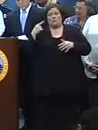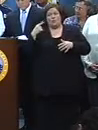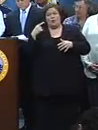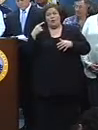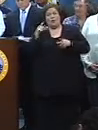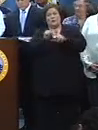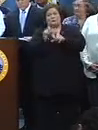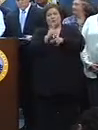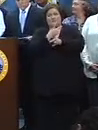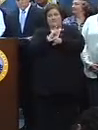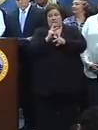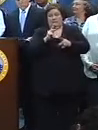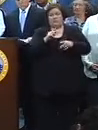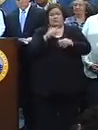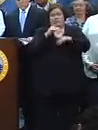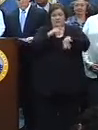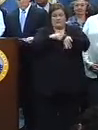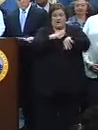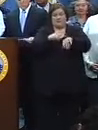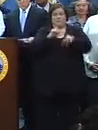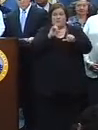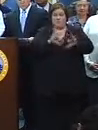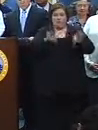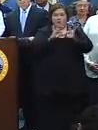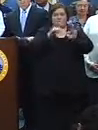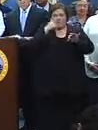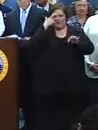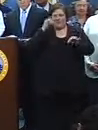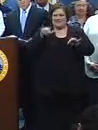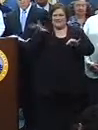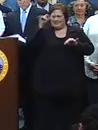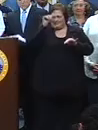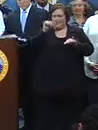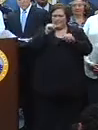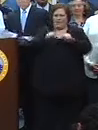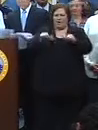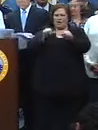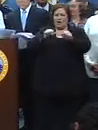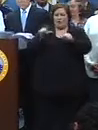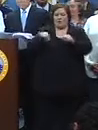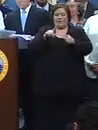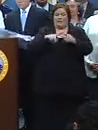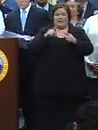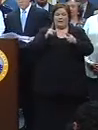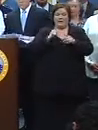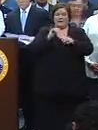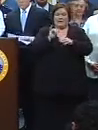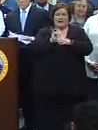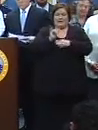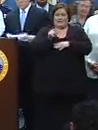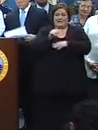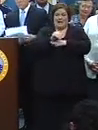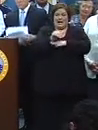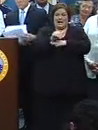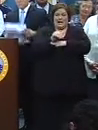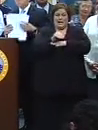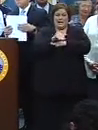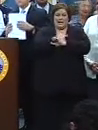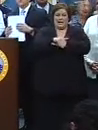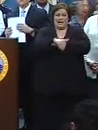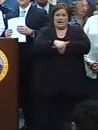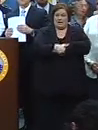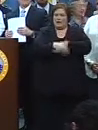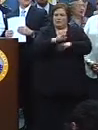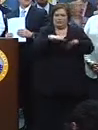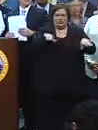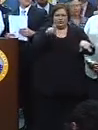a supervisor, curfew is important there because it is an adult entertainment area. And as you get later into the evening, there's even less reason for young children to be